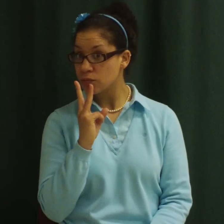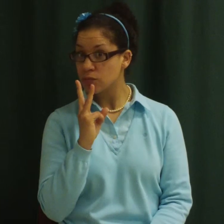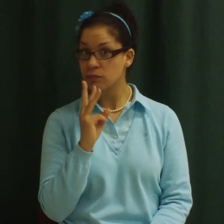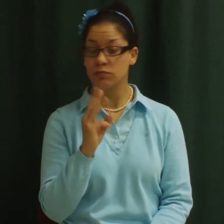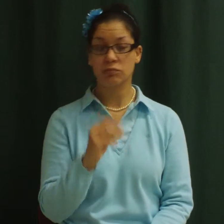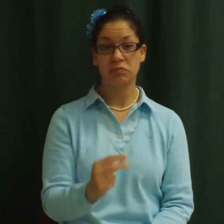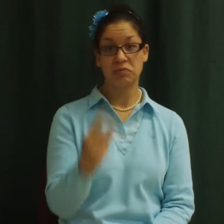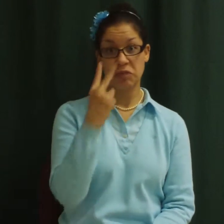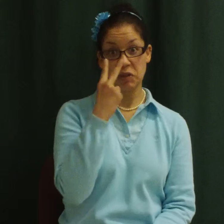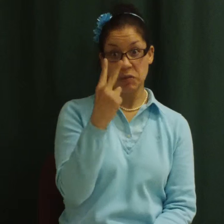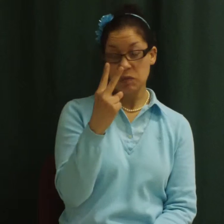See the lakes?